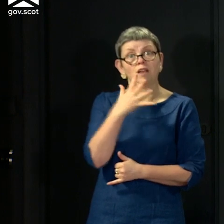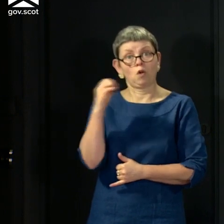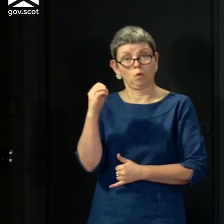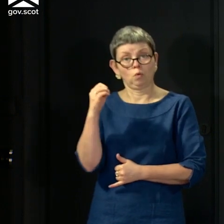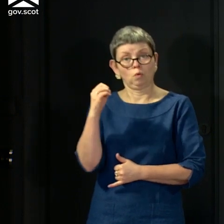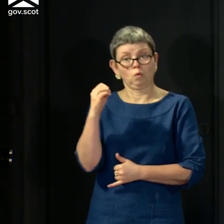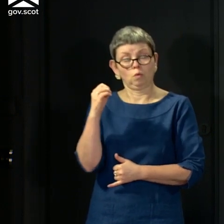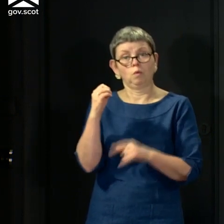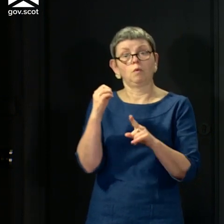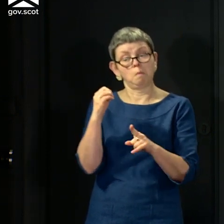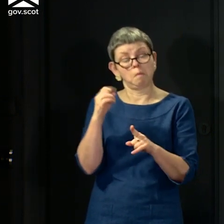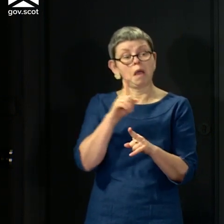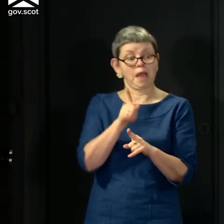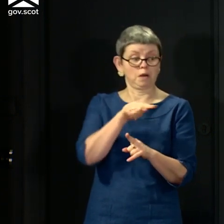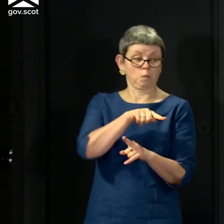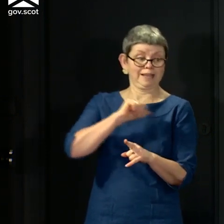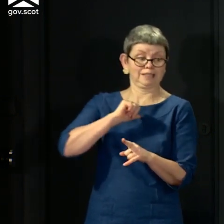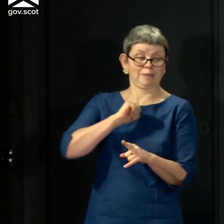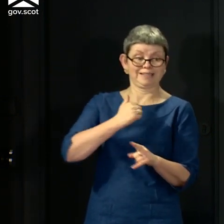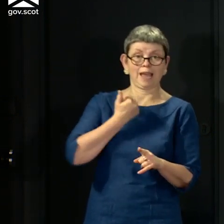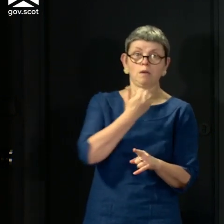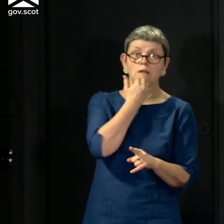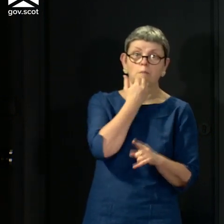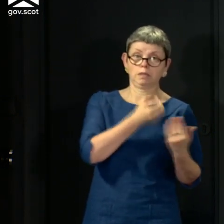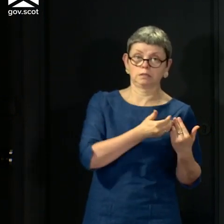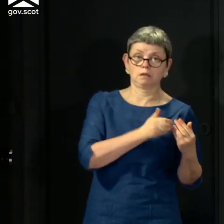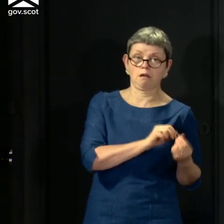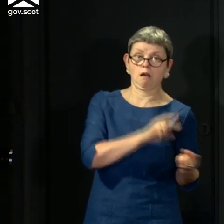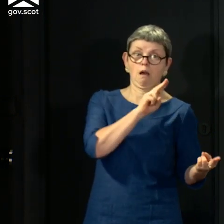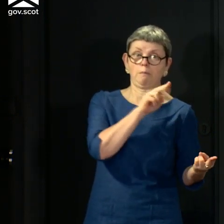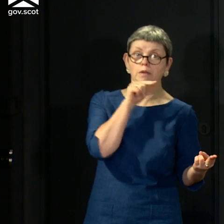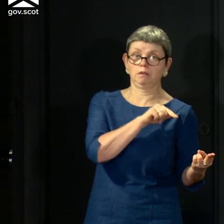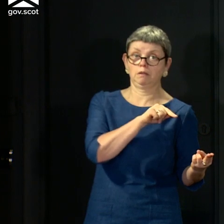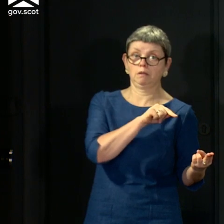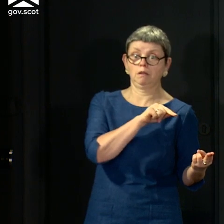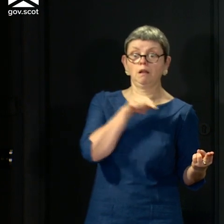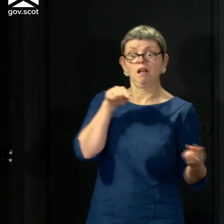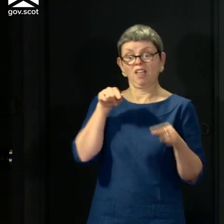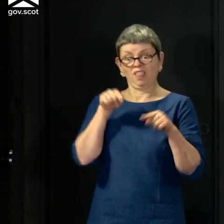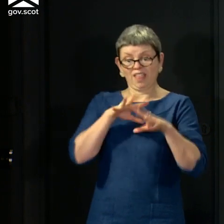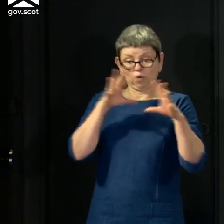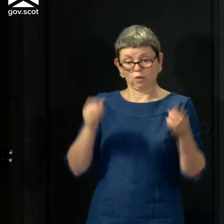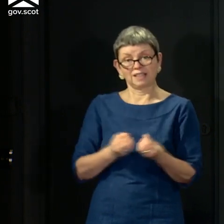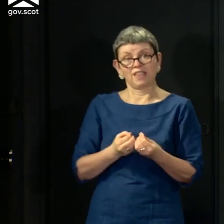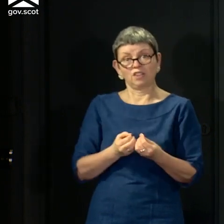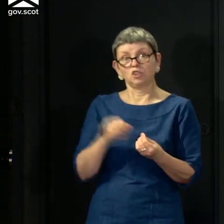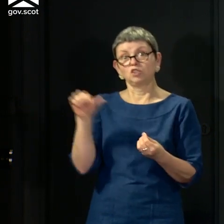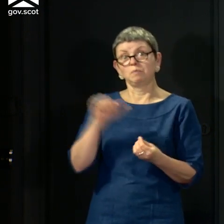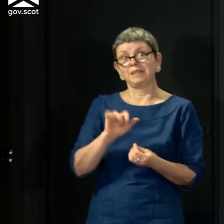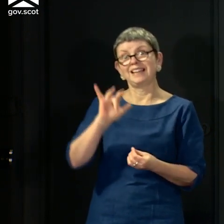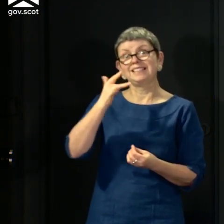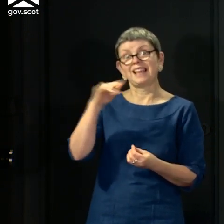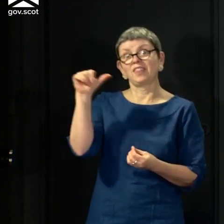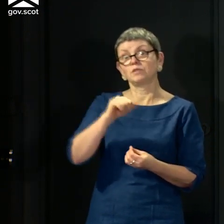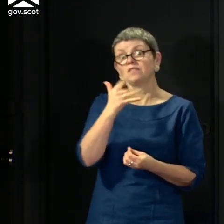And with the further projected increases in NHS capacity that I mentioned a moment ago, I expect that to be at least 10,500 by this